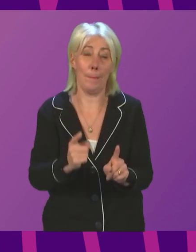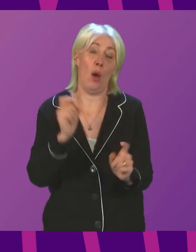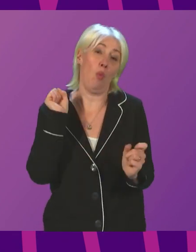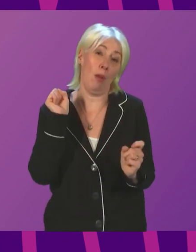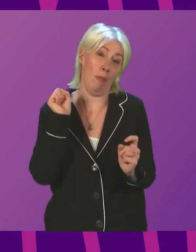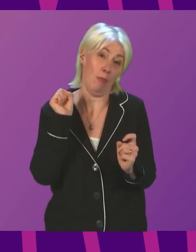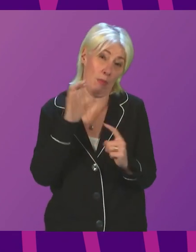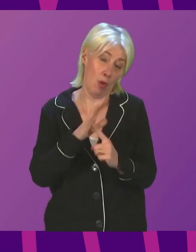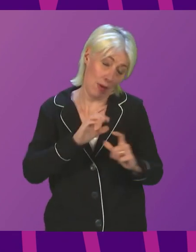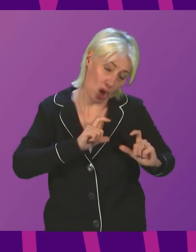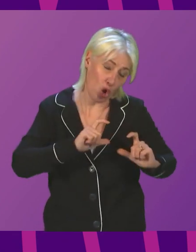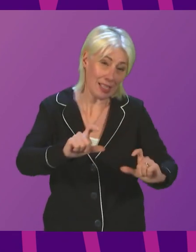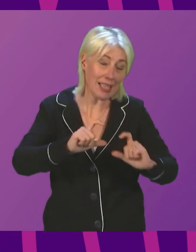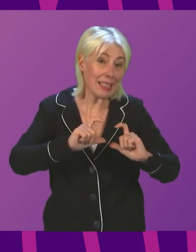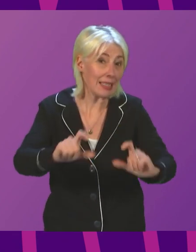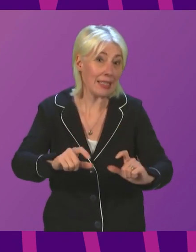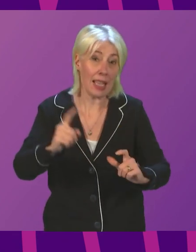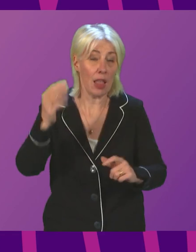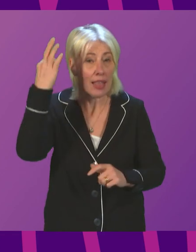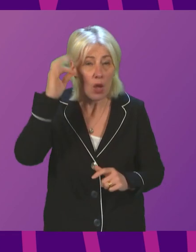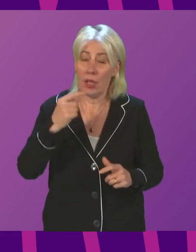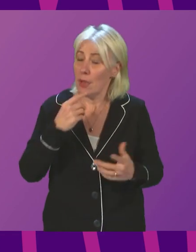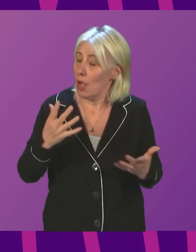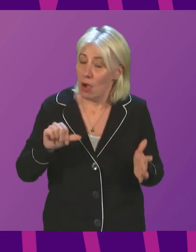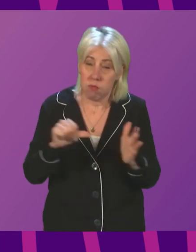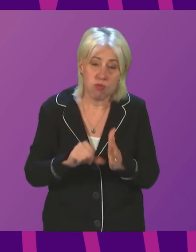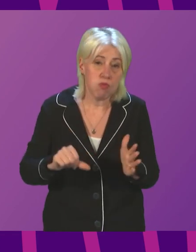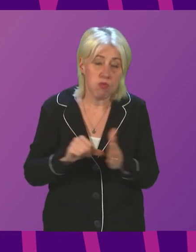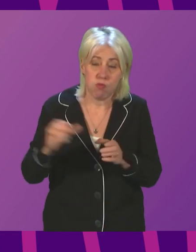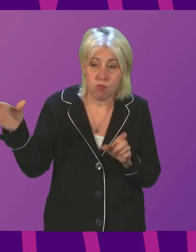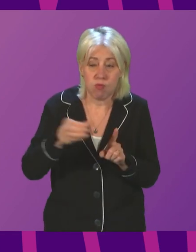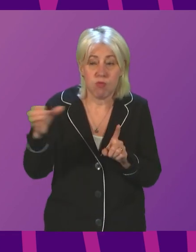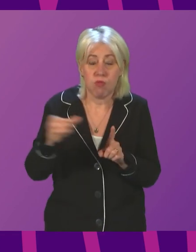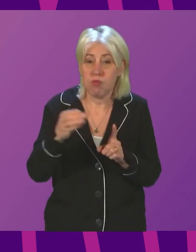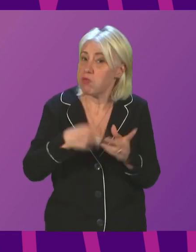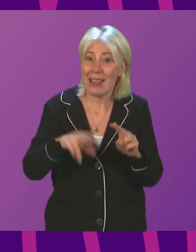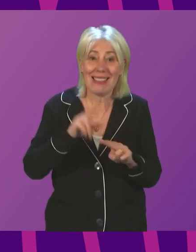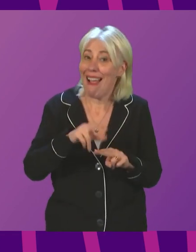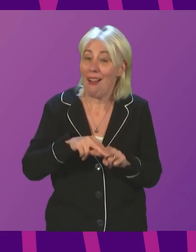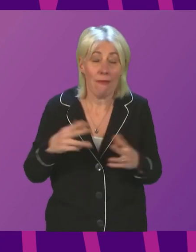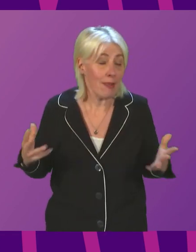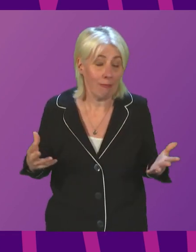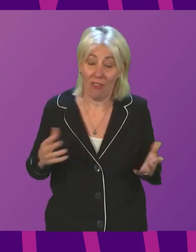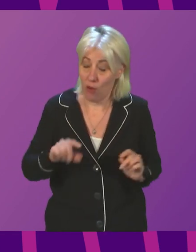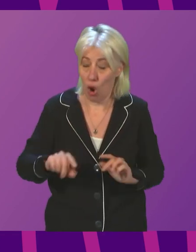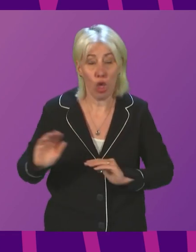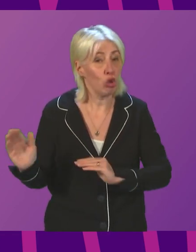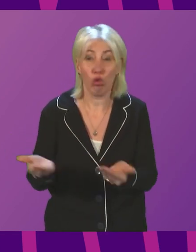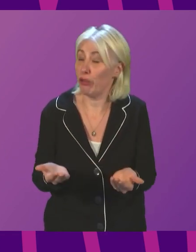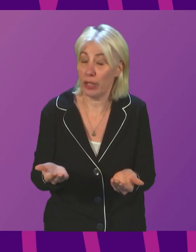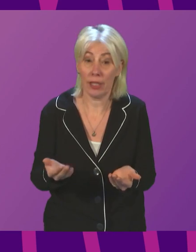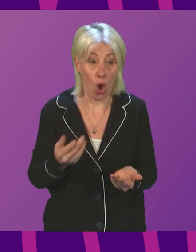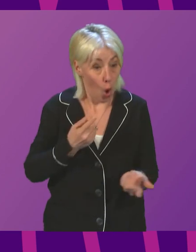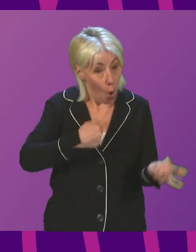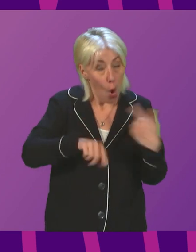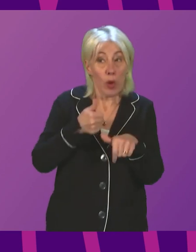feedback from local authorities is the difficulties in recruiting staff to enable them to deliver these services. And we will support them in those